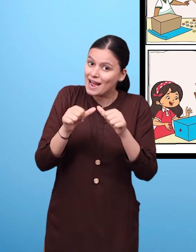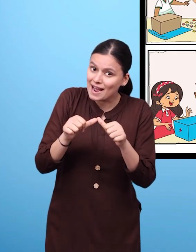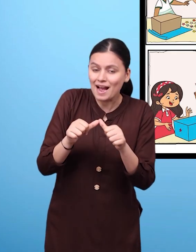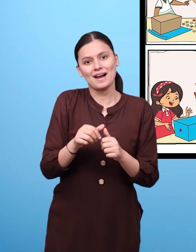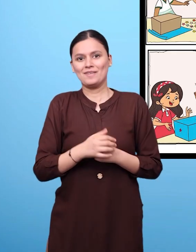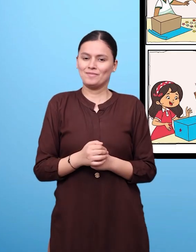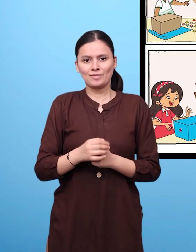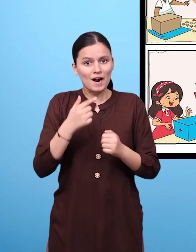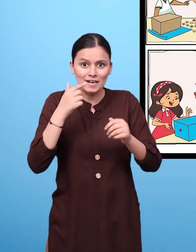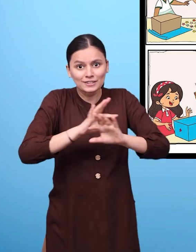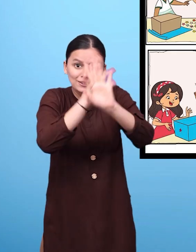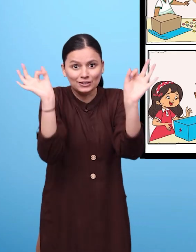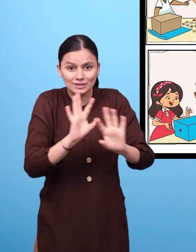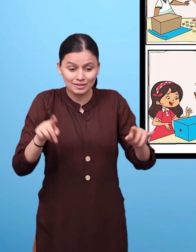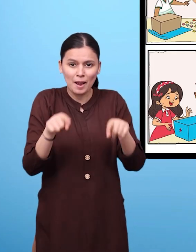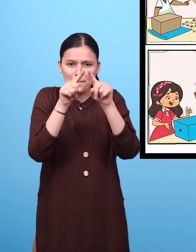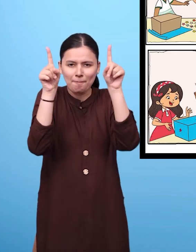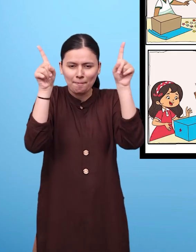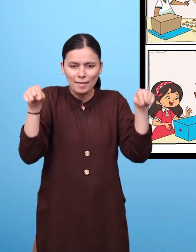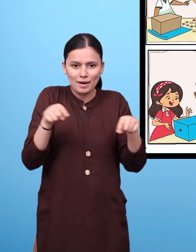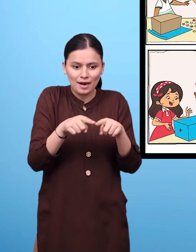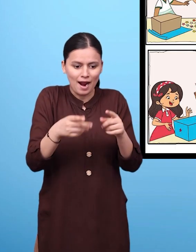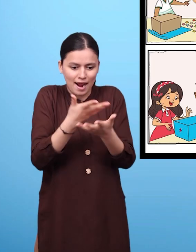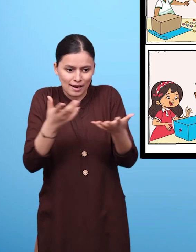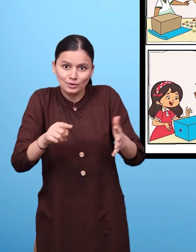We will place one star on each face of the box.